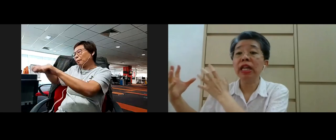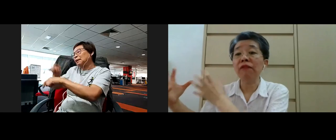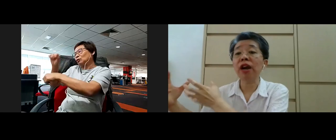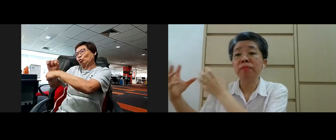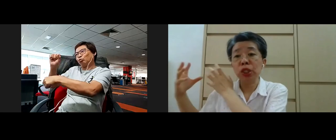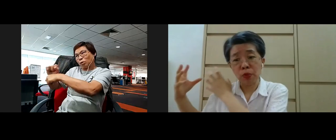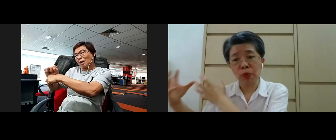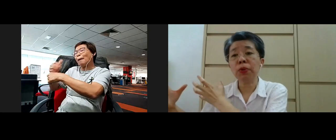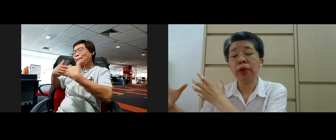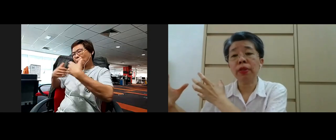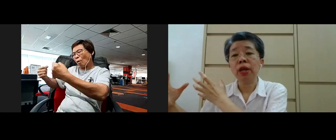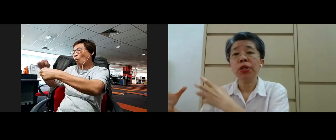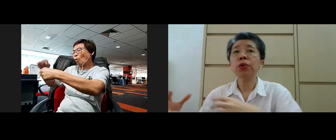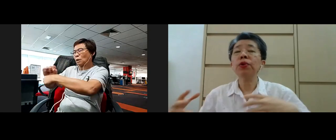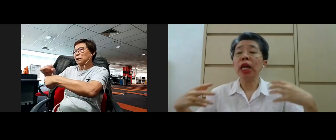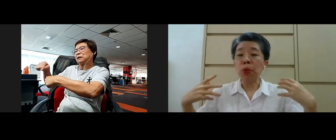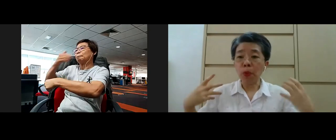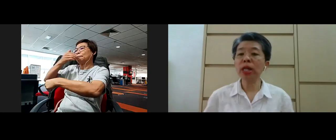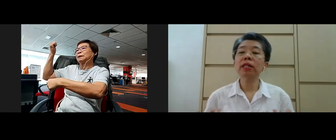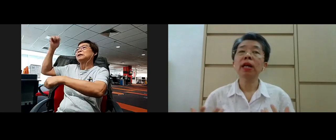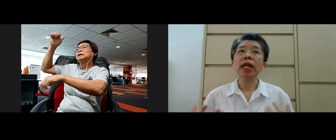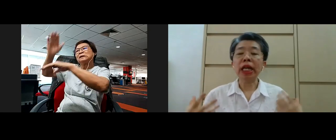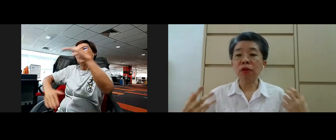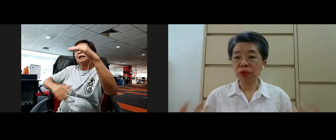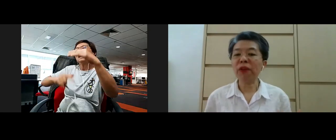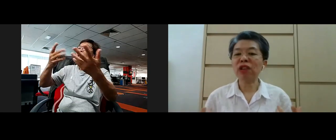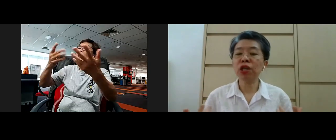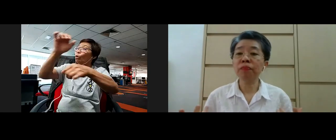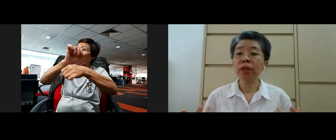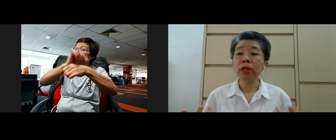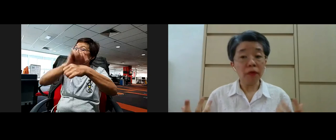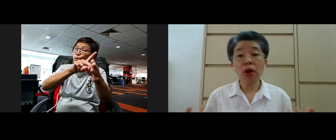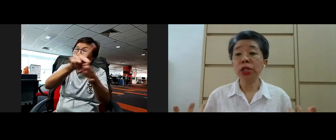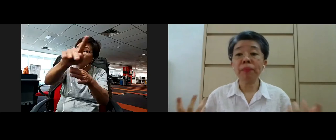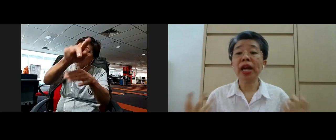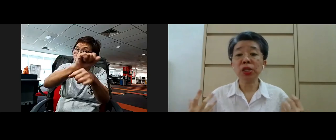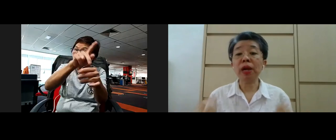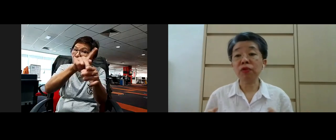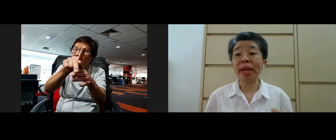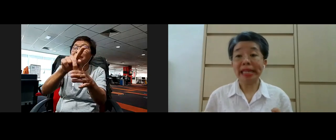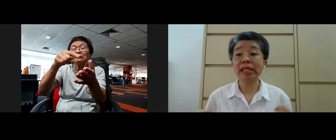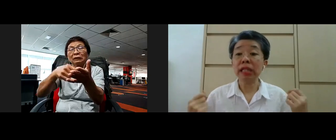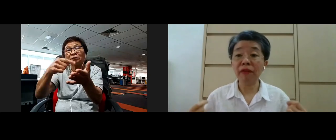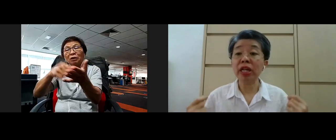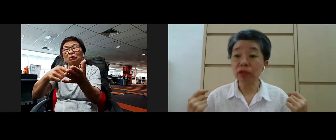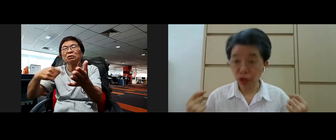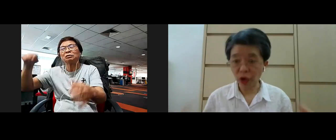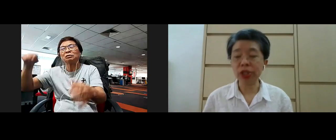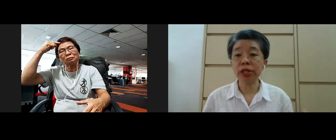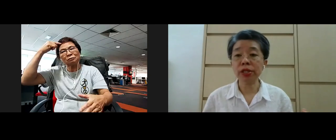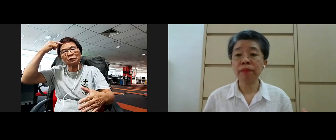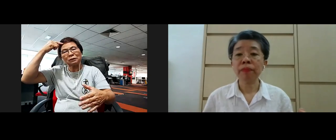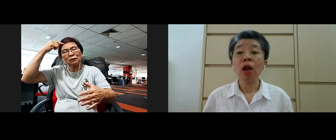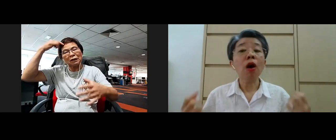know healthy environment to work with so in work in our profession of course sometimes we have to make these difficult